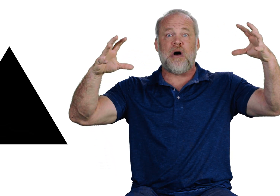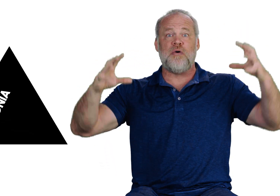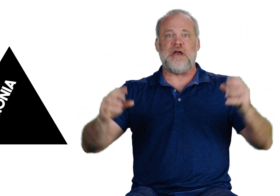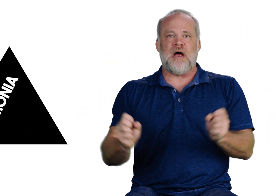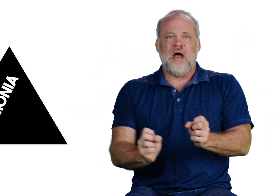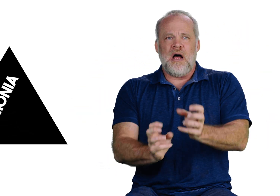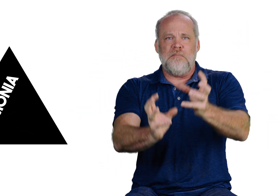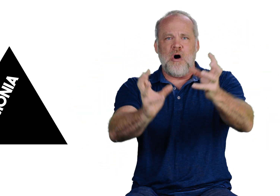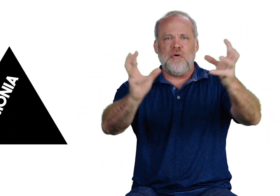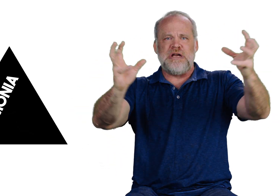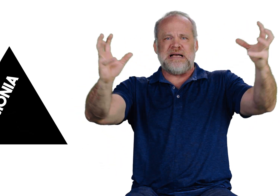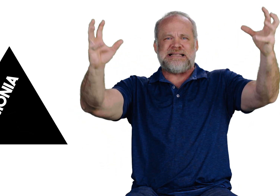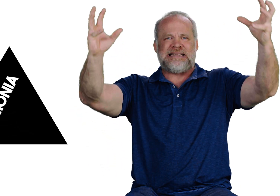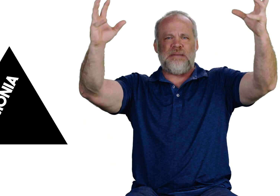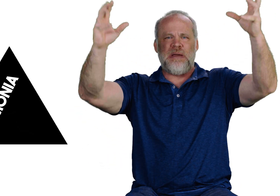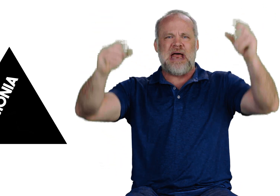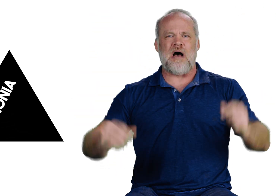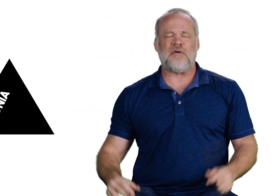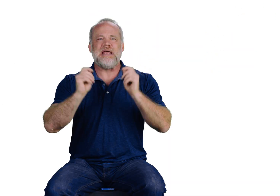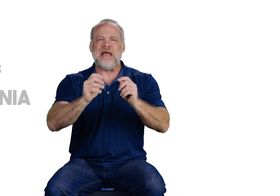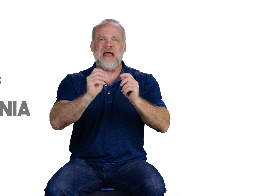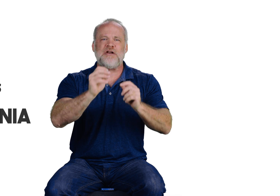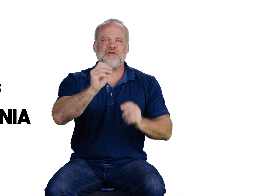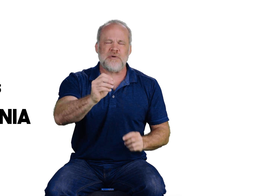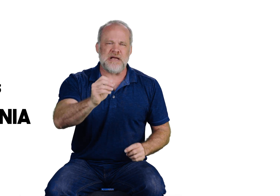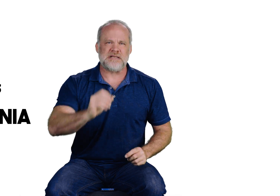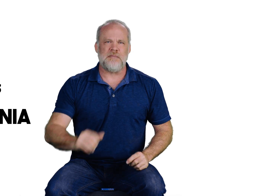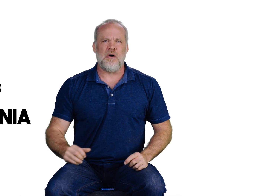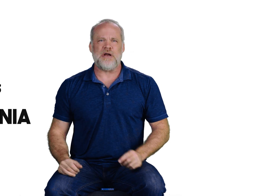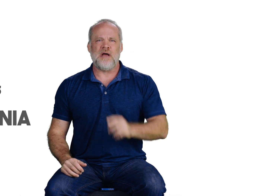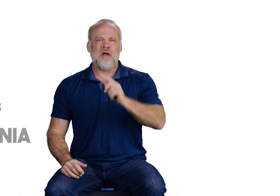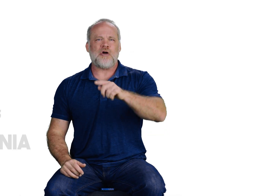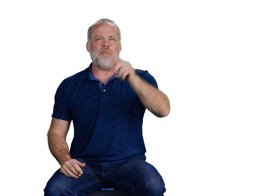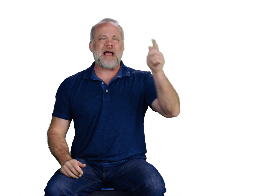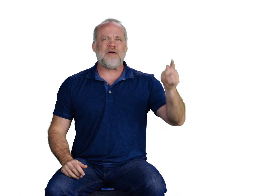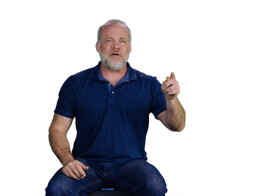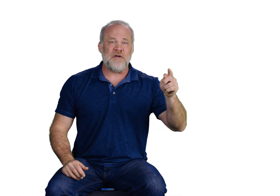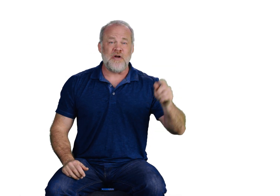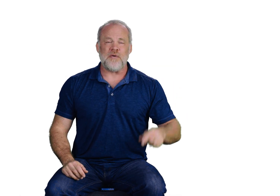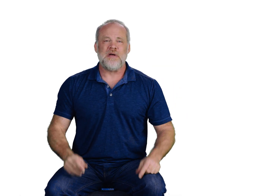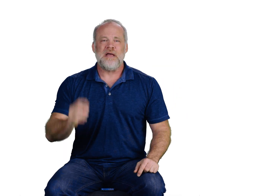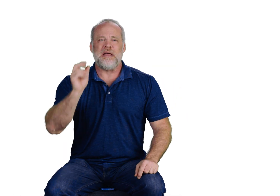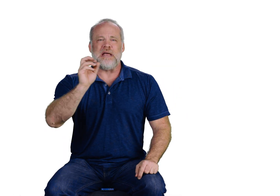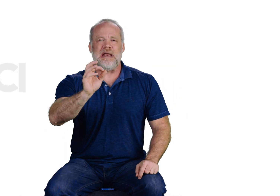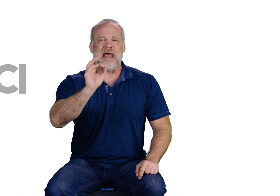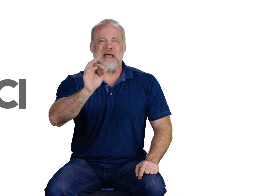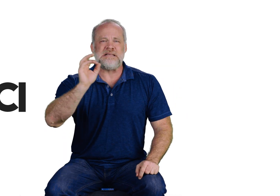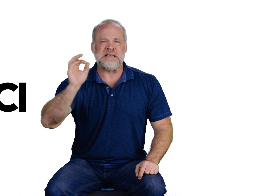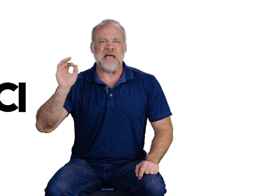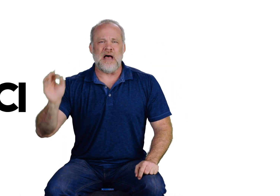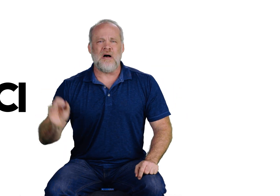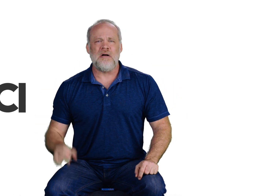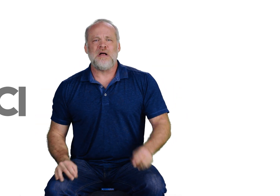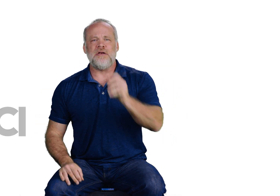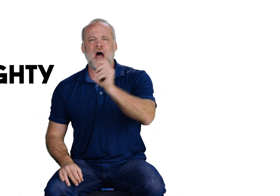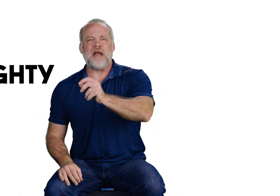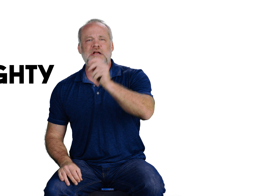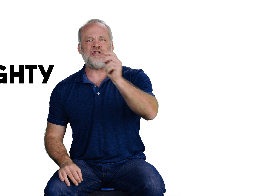ammonia. Ammonia is seeping out. NH3 is ammonia. Go back and review. N-A-C-L. Naughty